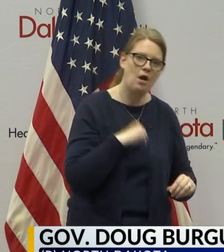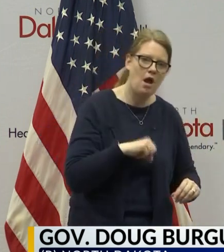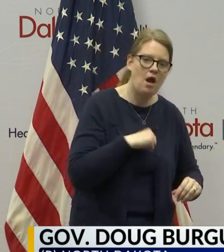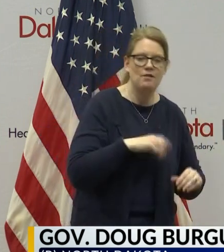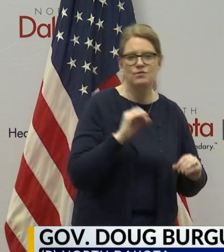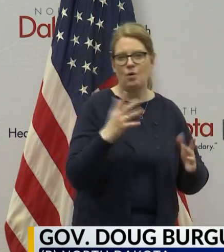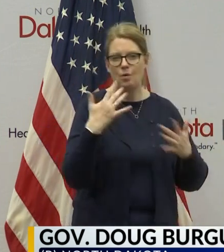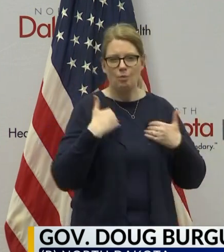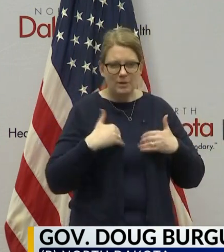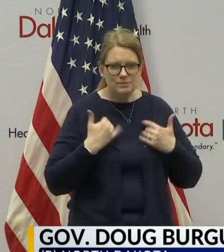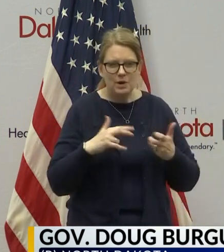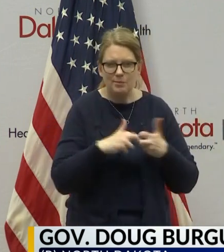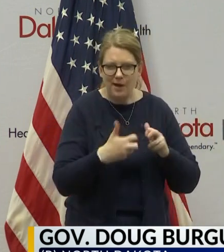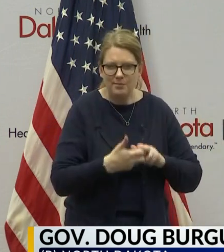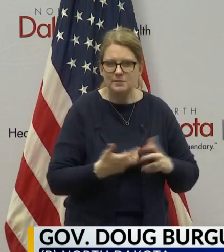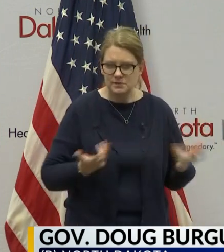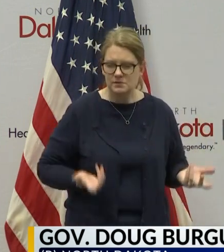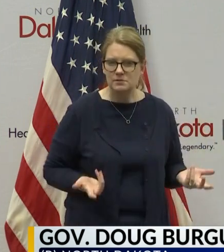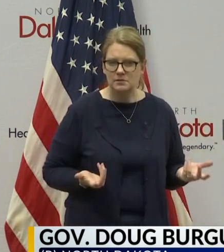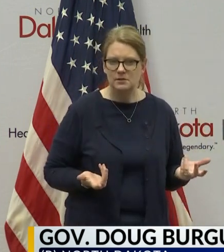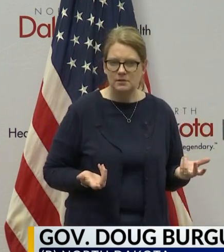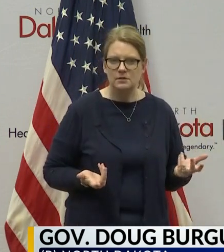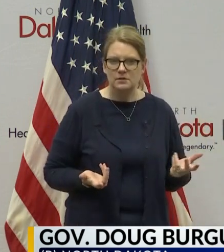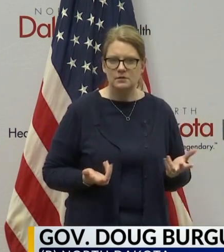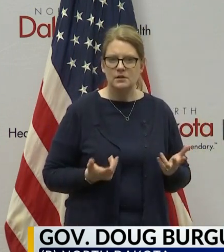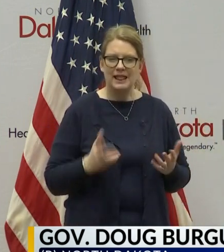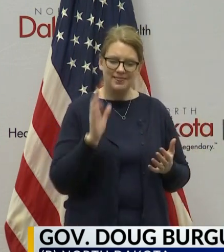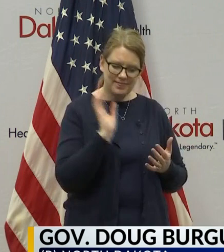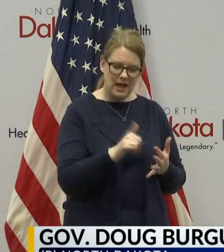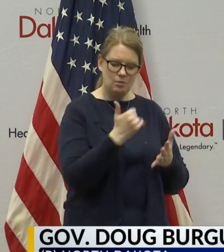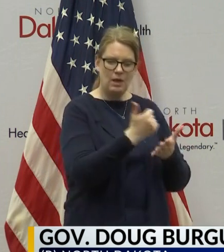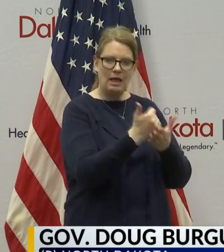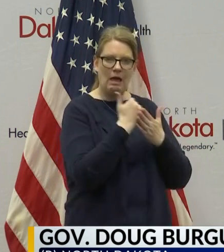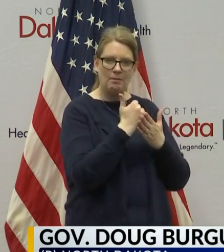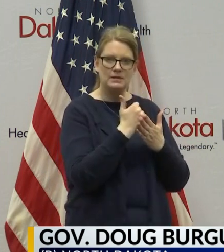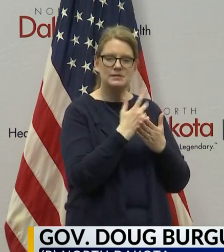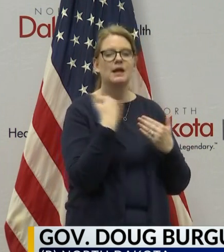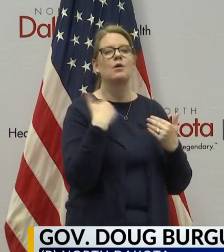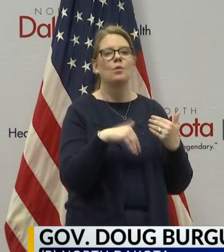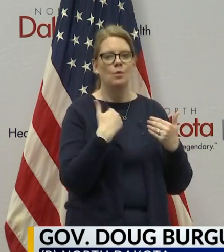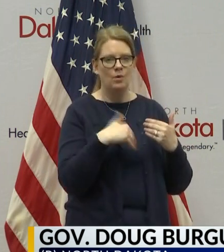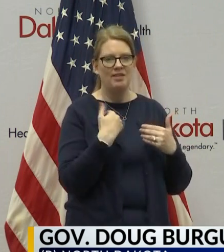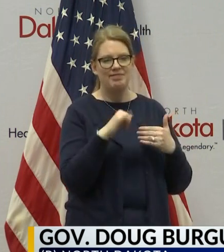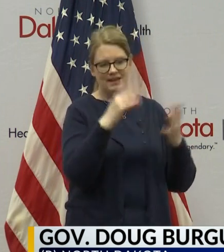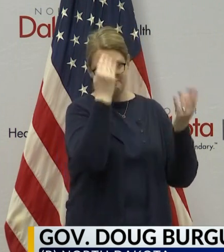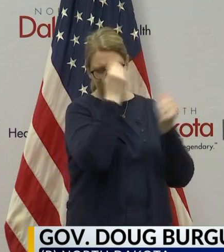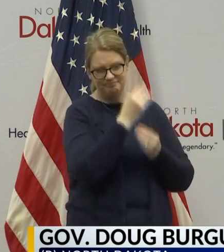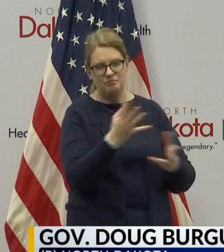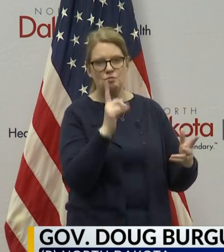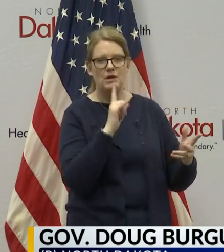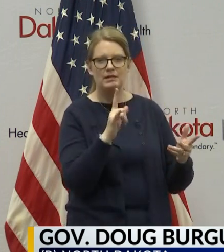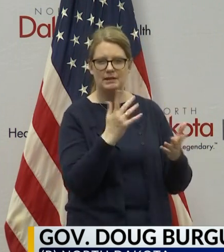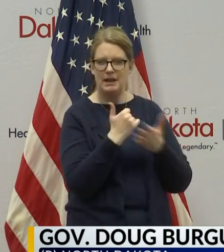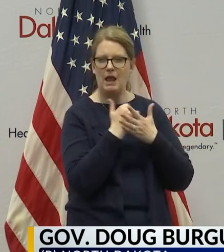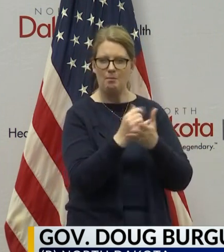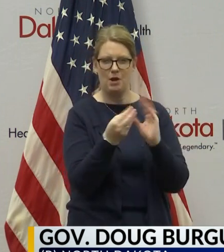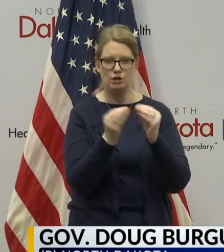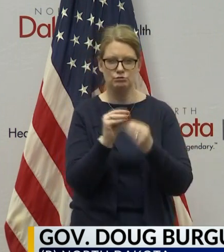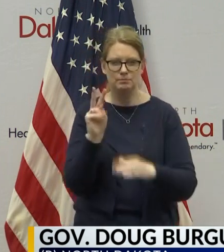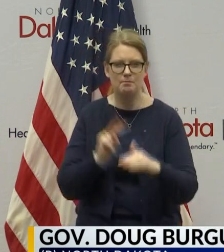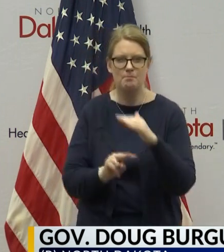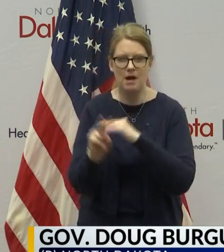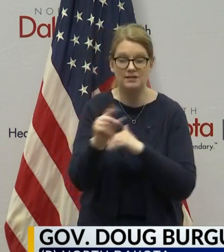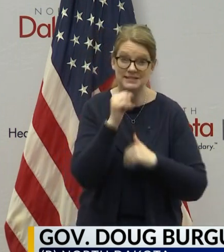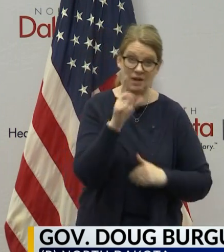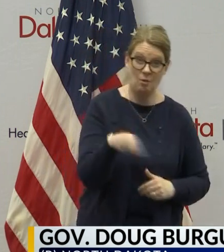We will, again, help us get visibility, and this is data that could help really shape our models, not